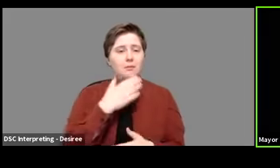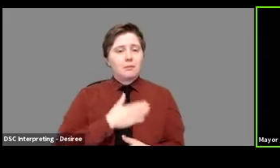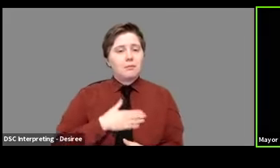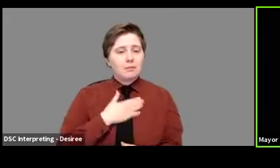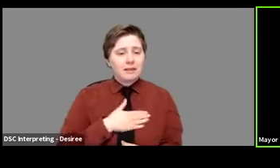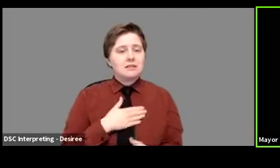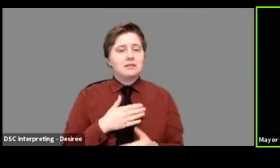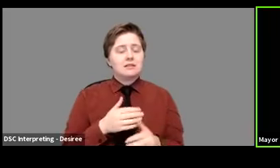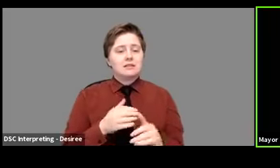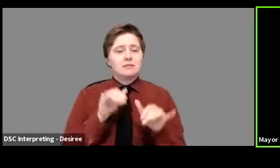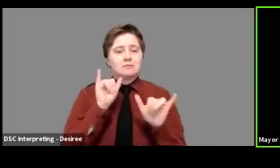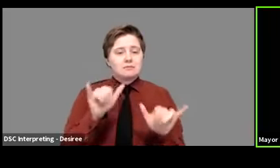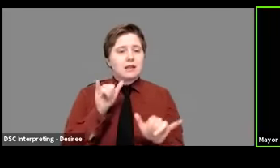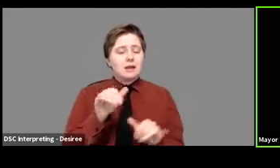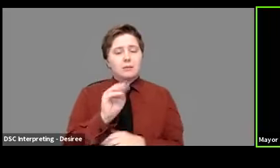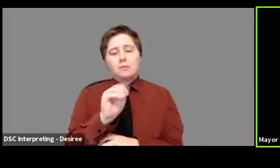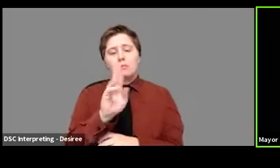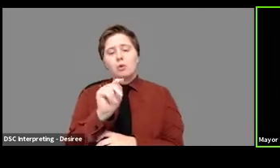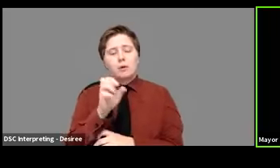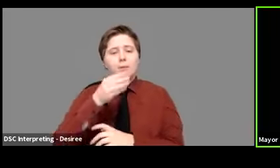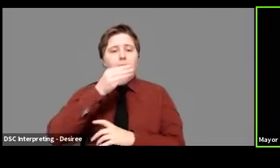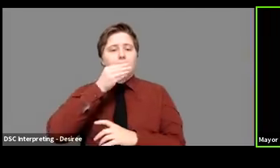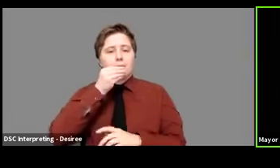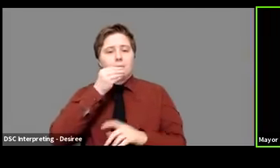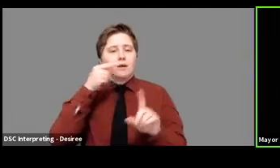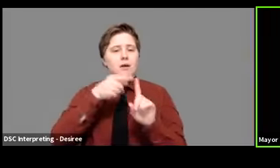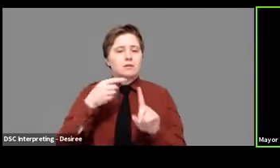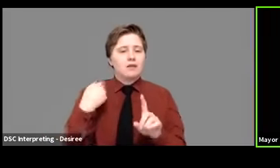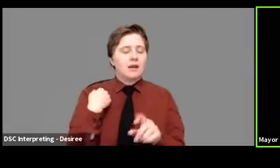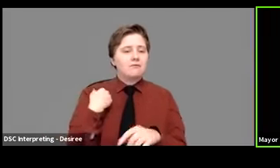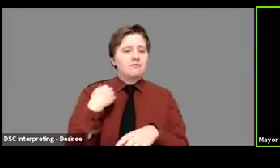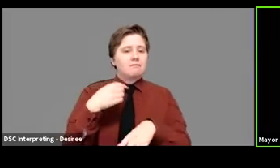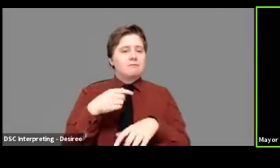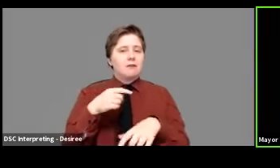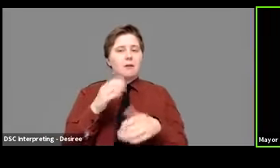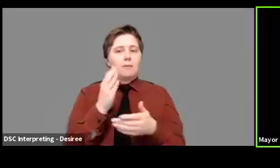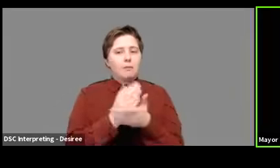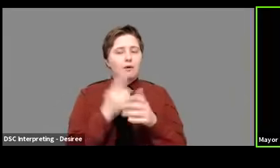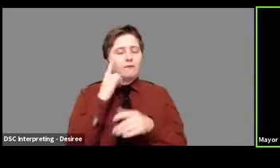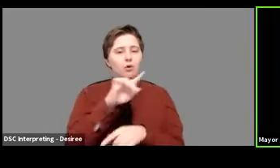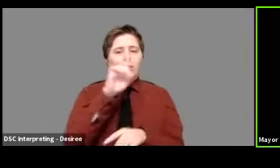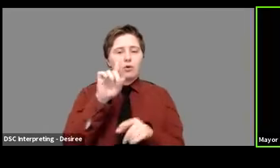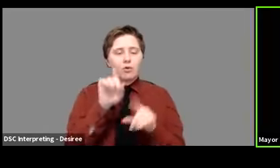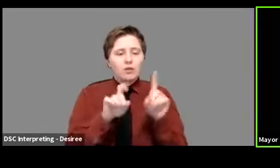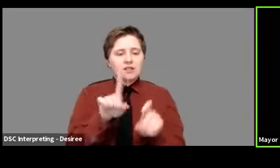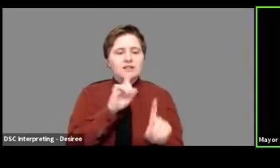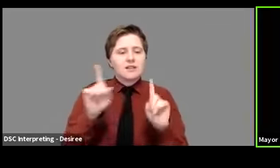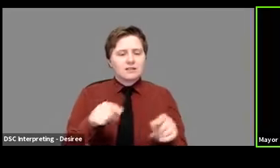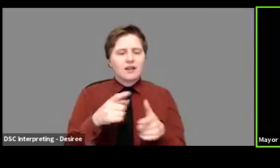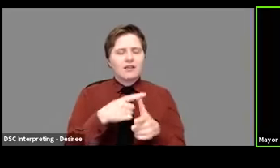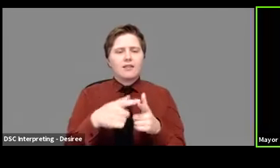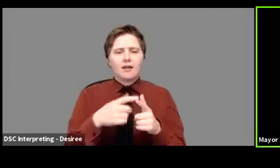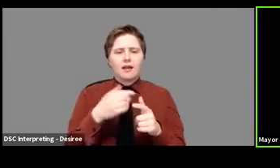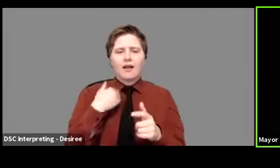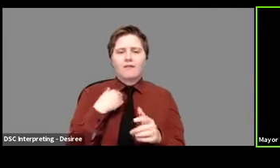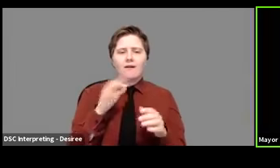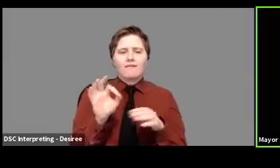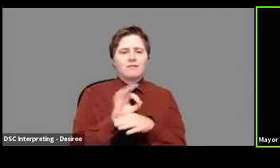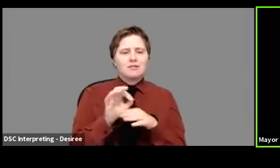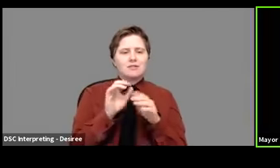muted until we have time until we get to the part for questions and then I know there's a function to